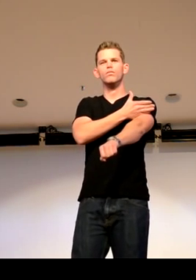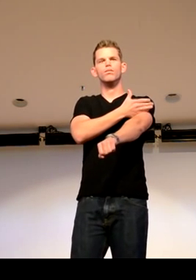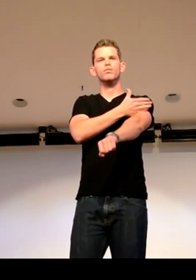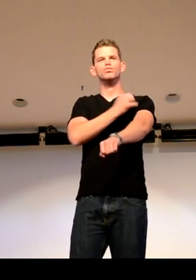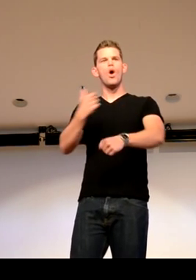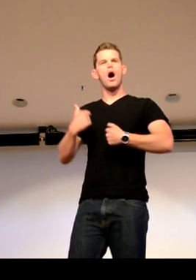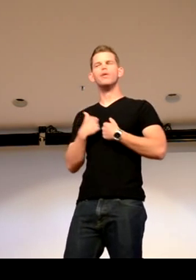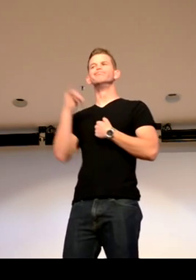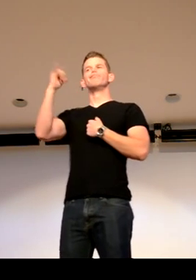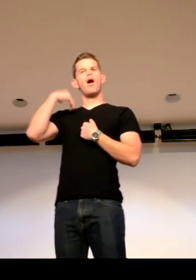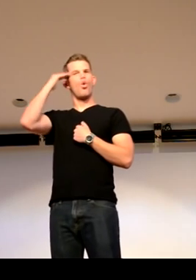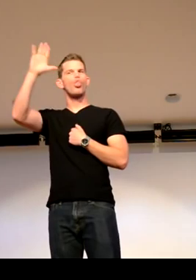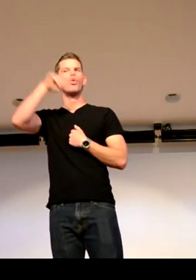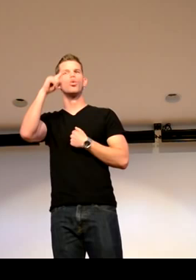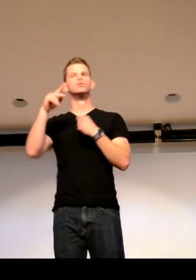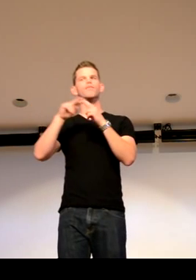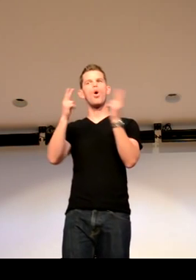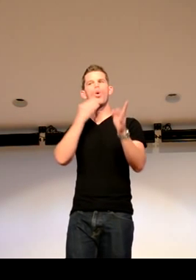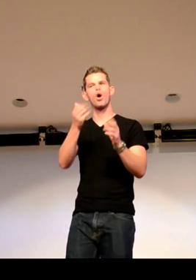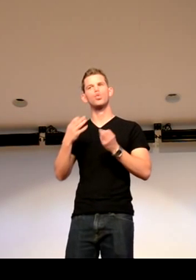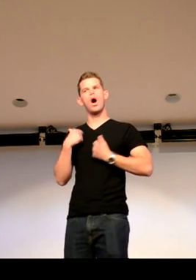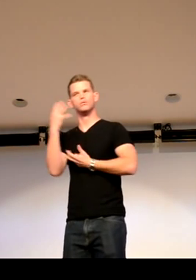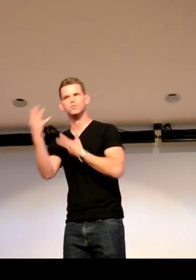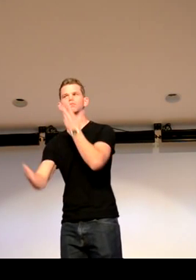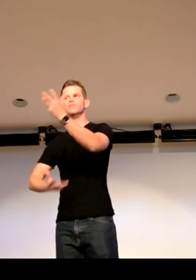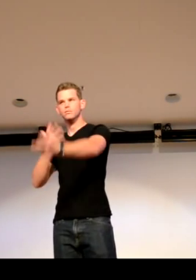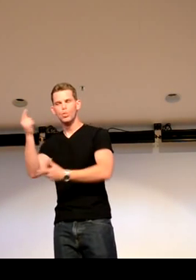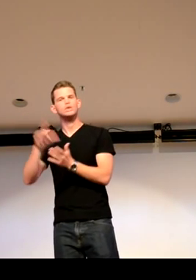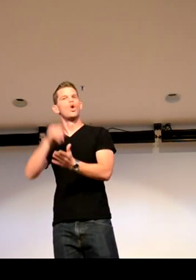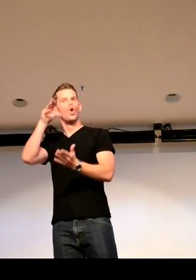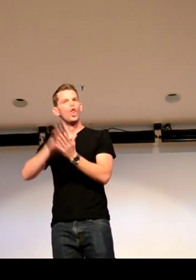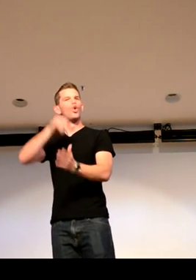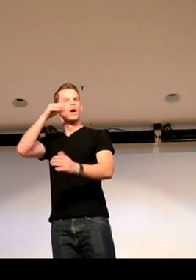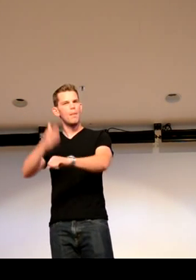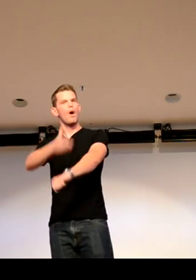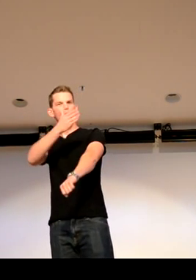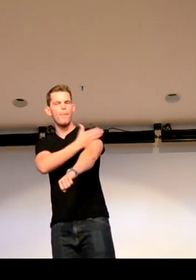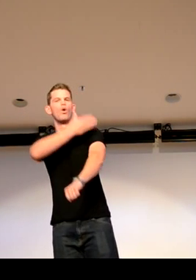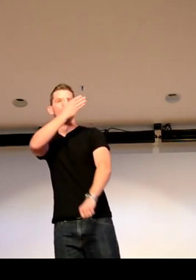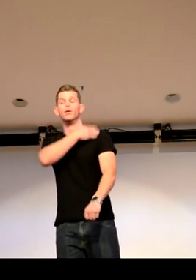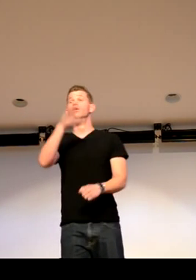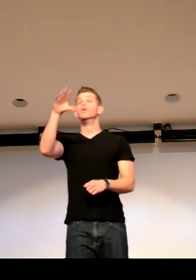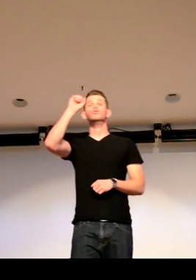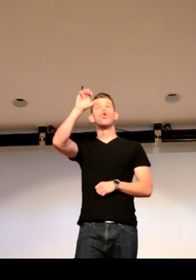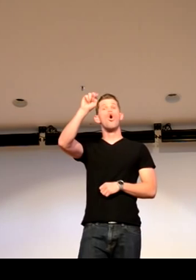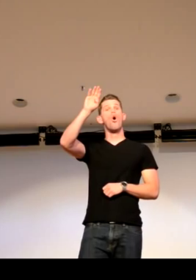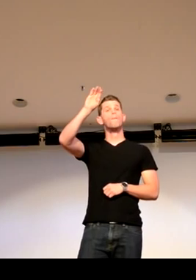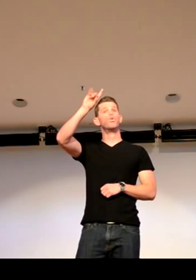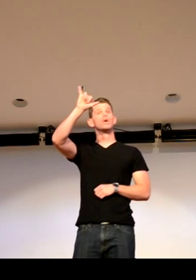really want to take the time to help the hearing cast members but I know I know what it's like for them so I've really taken time to really